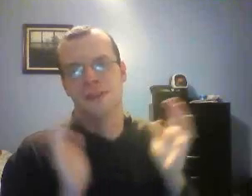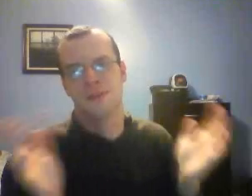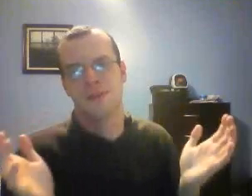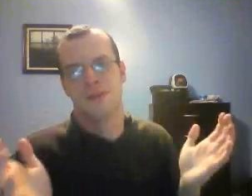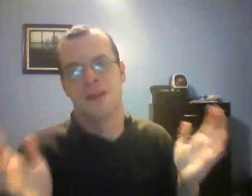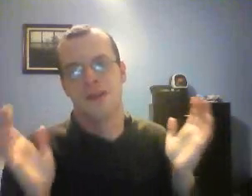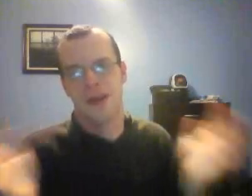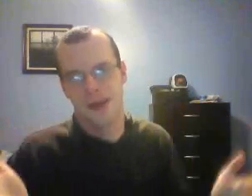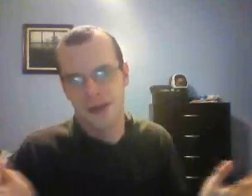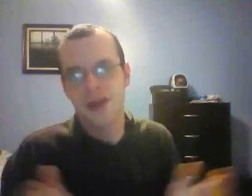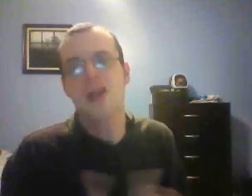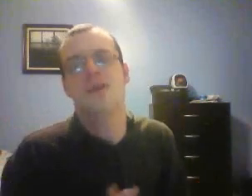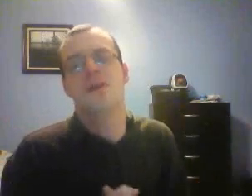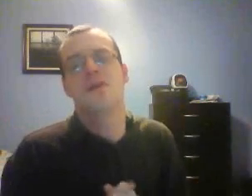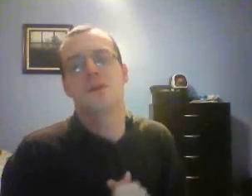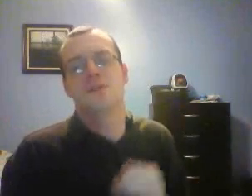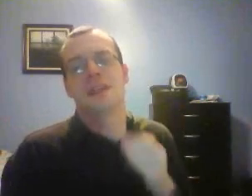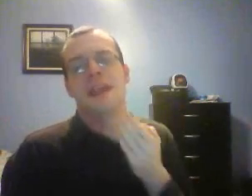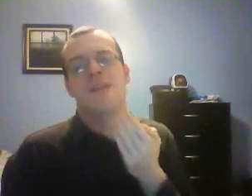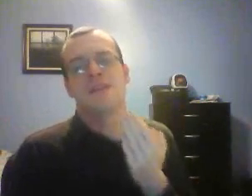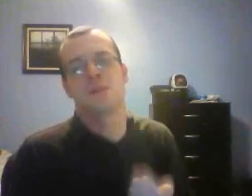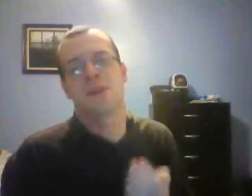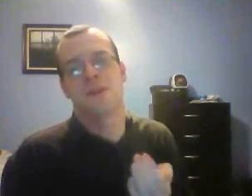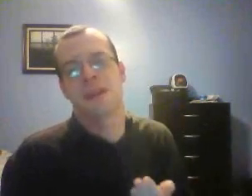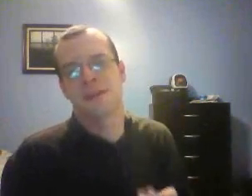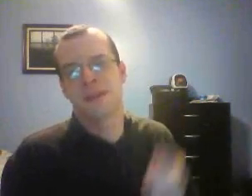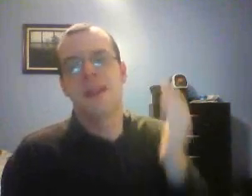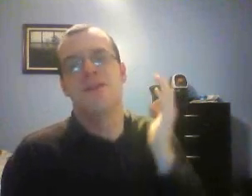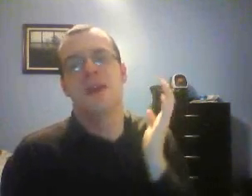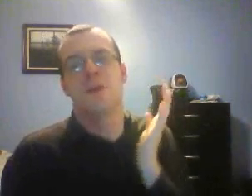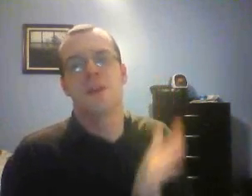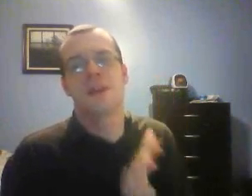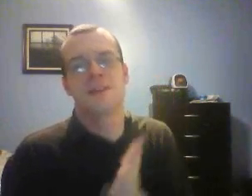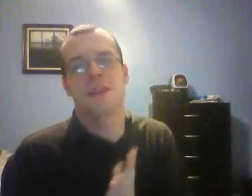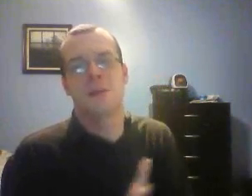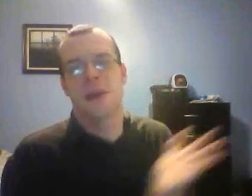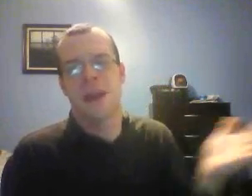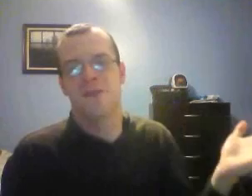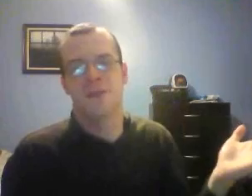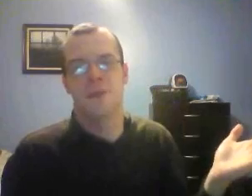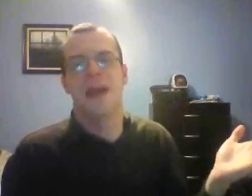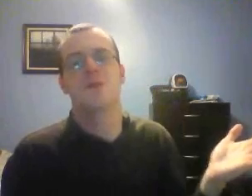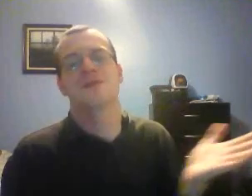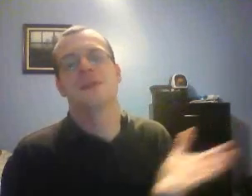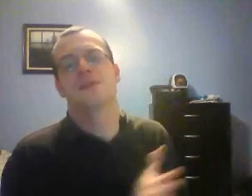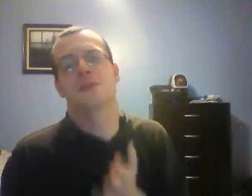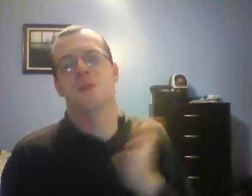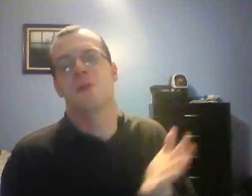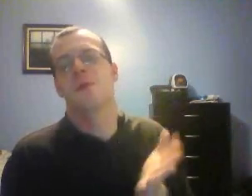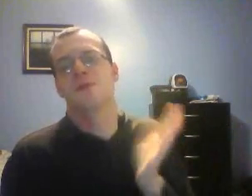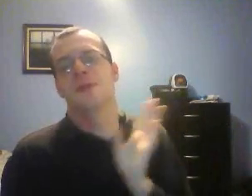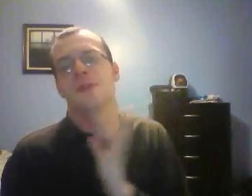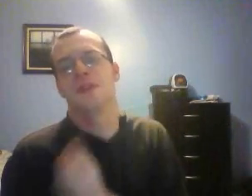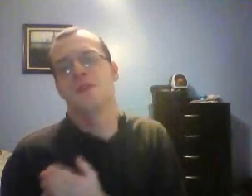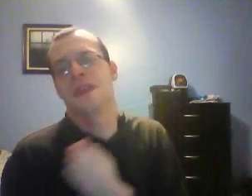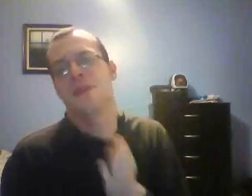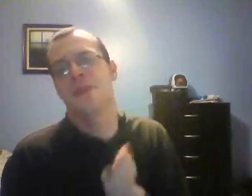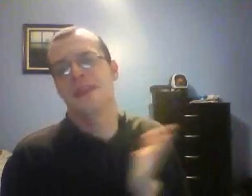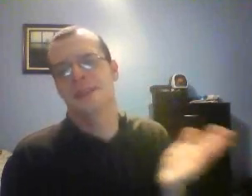exemplify a lot of diversity. And that's one of the things that I'm really excited about. Hey, Finn Balor was featured in the promo as one of the UK-based